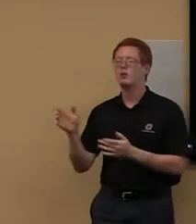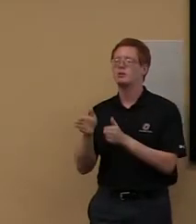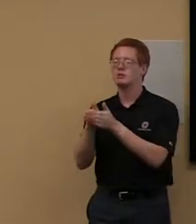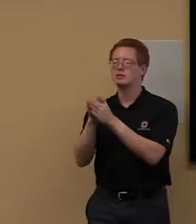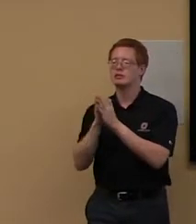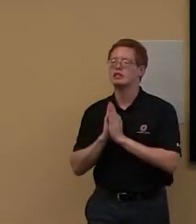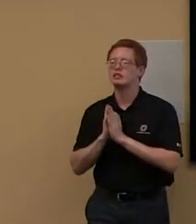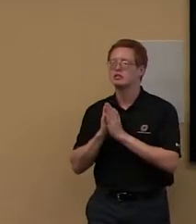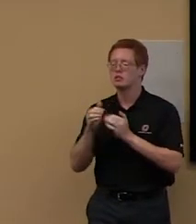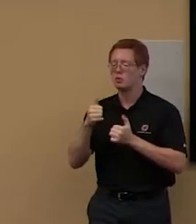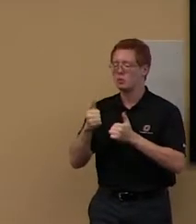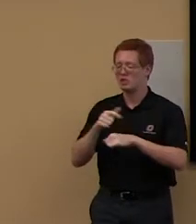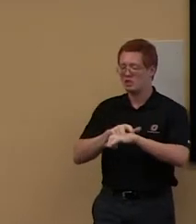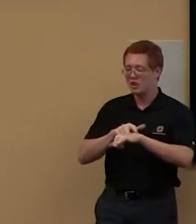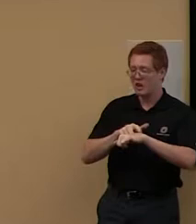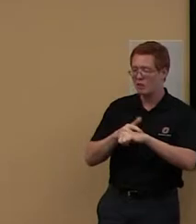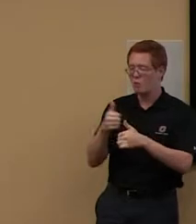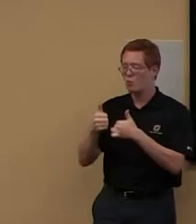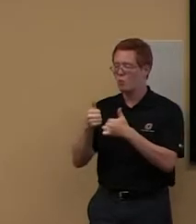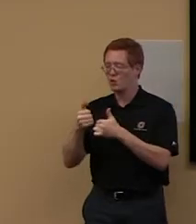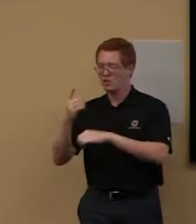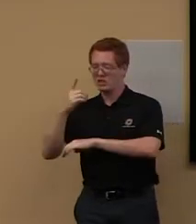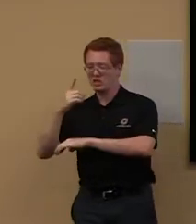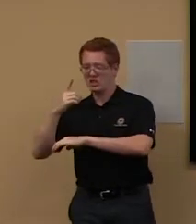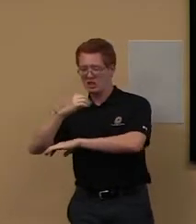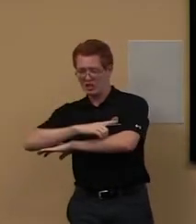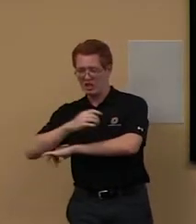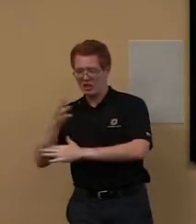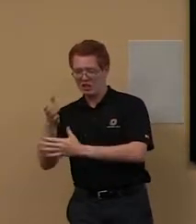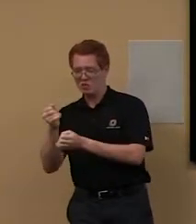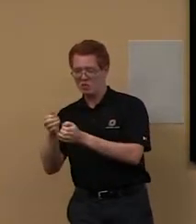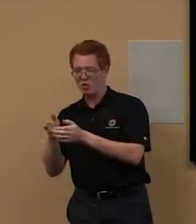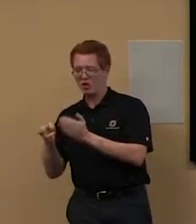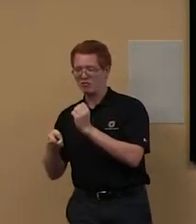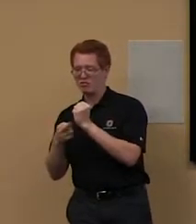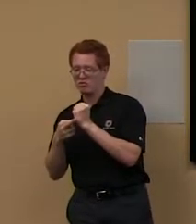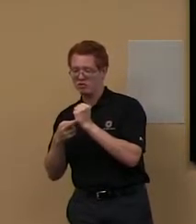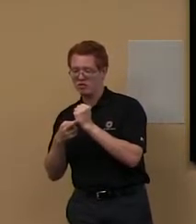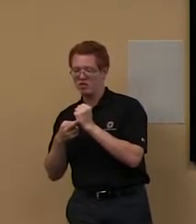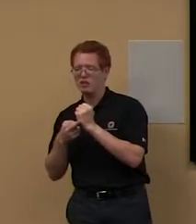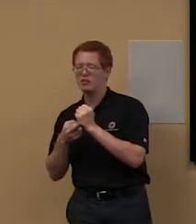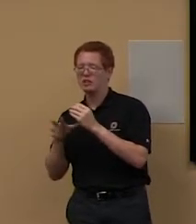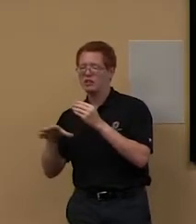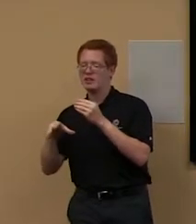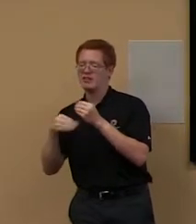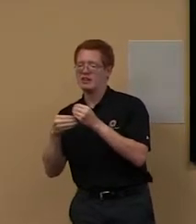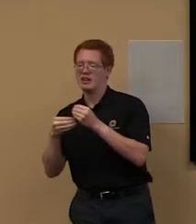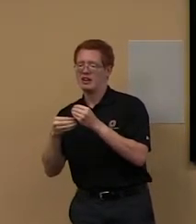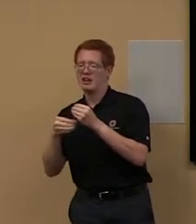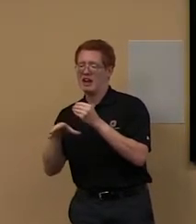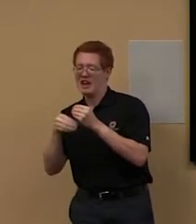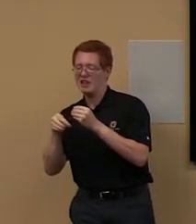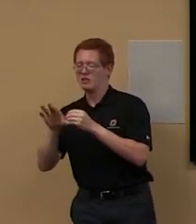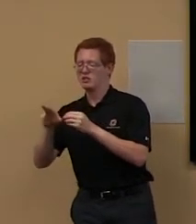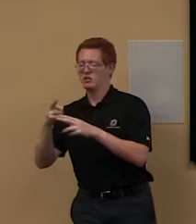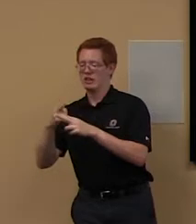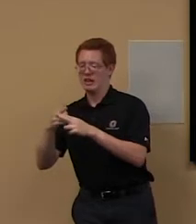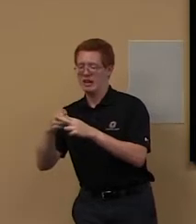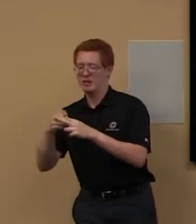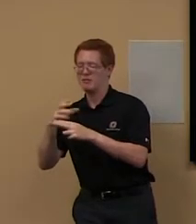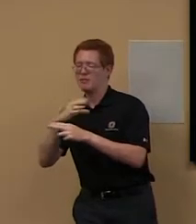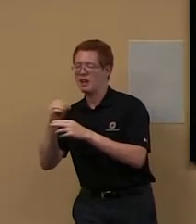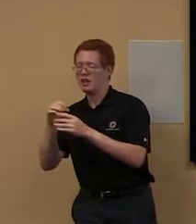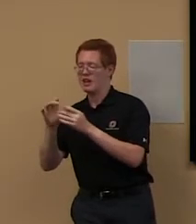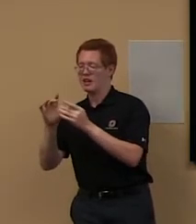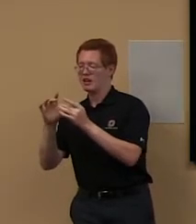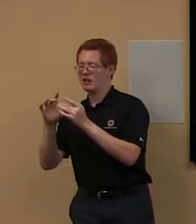the time and the day that you'd like to reserve. And put your name and your email in. And you, but you